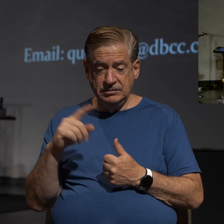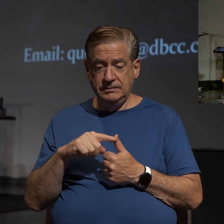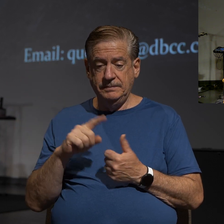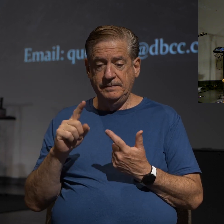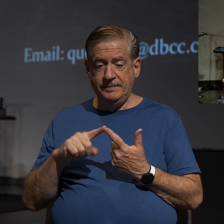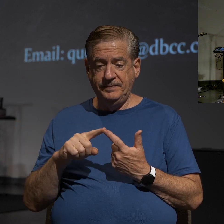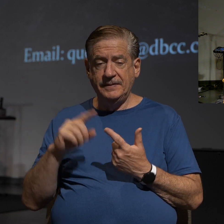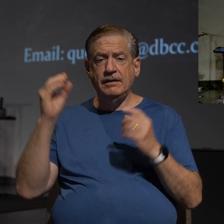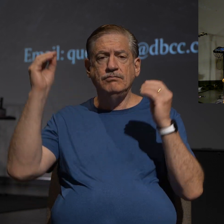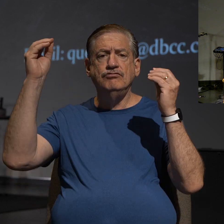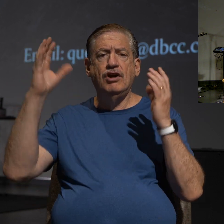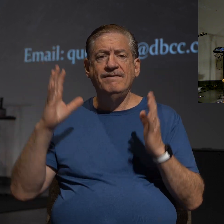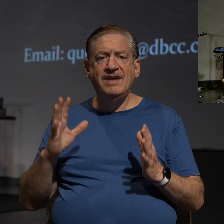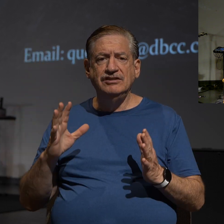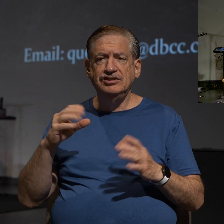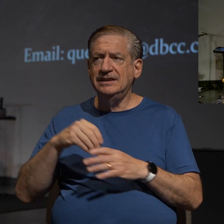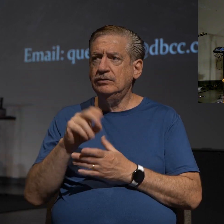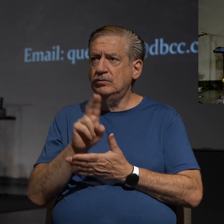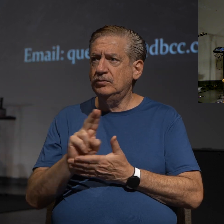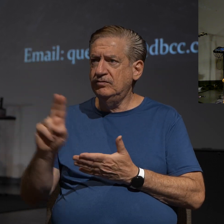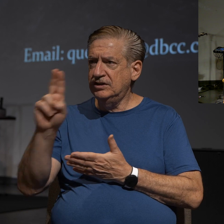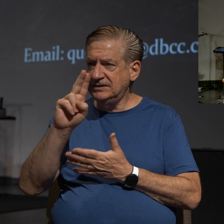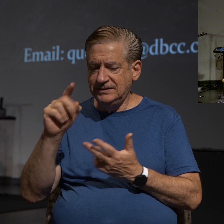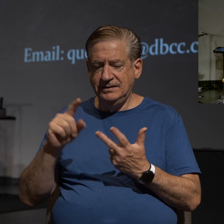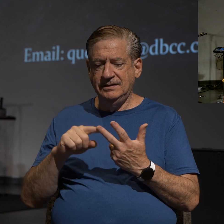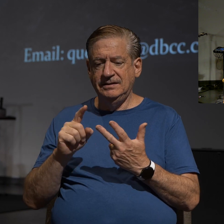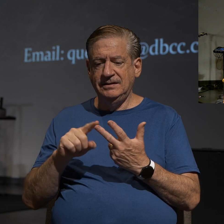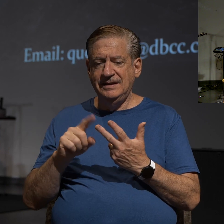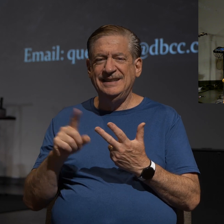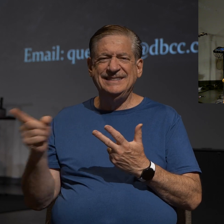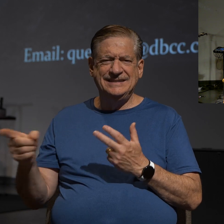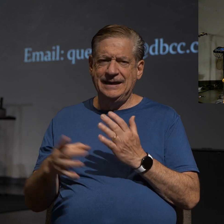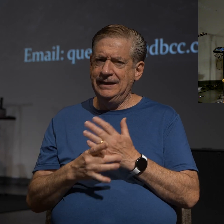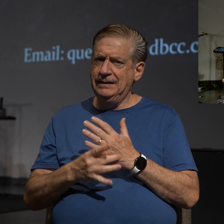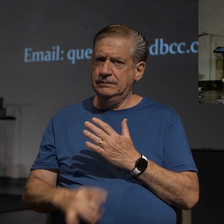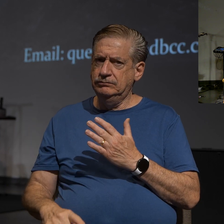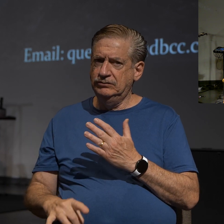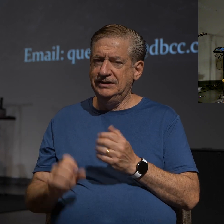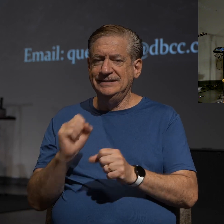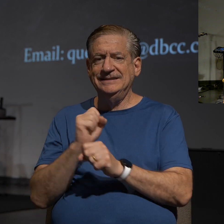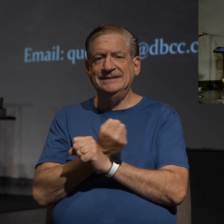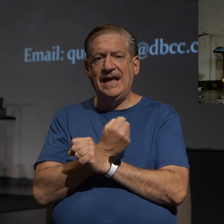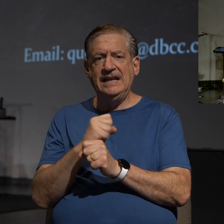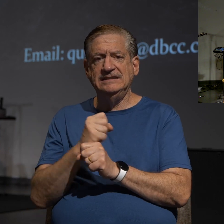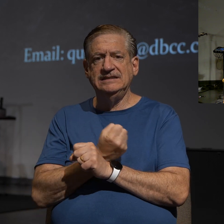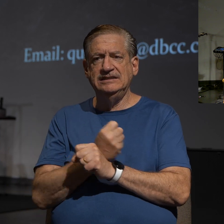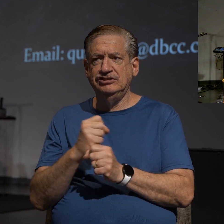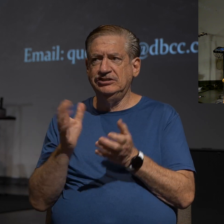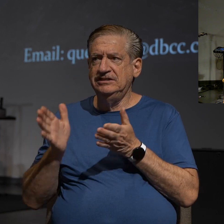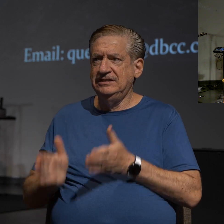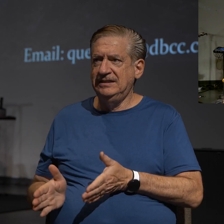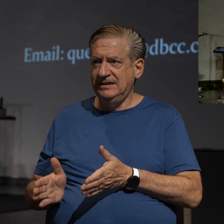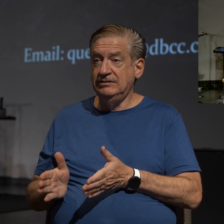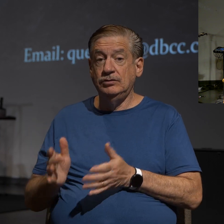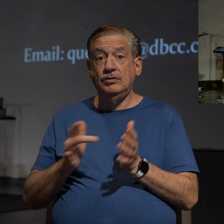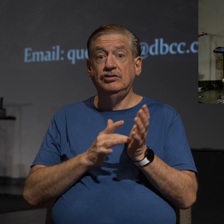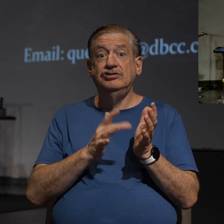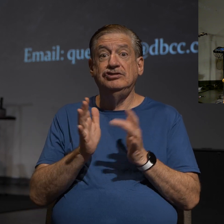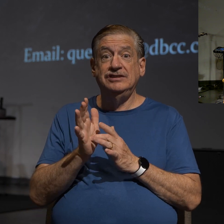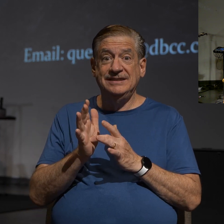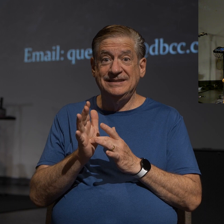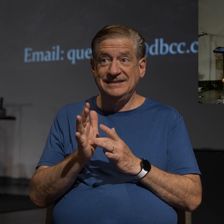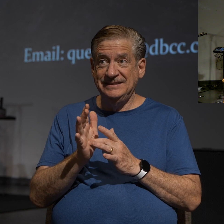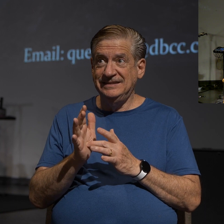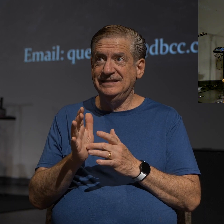a professor at a university, and he's also an expert statistician. So, Jesus and math nerd